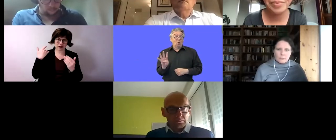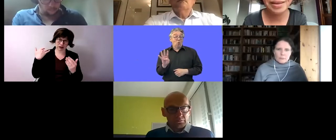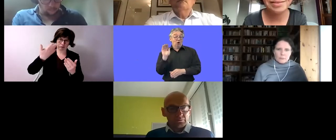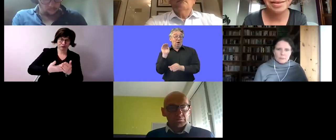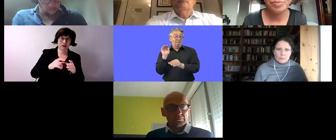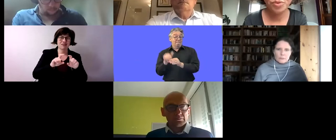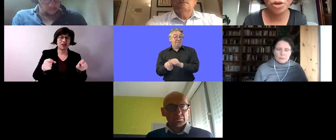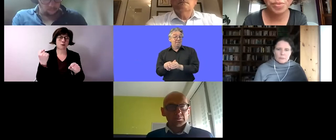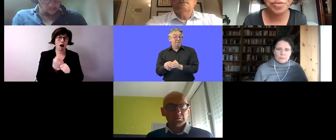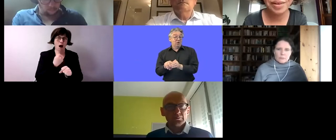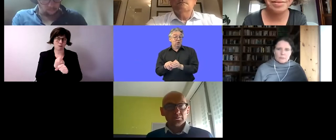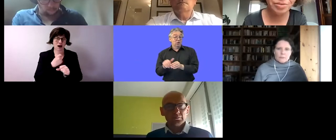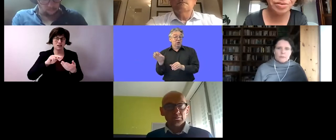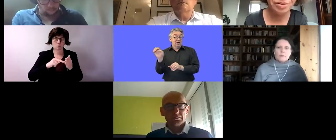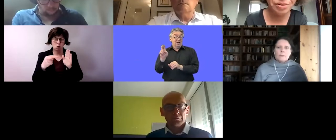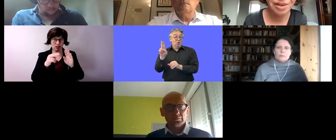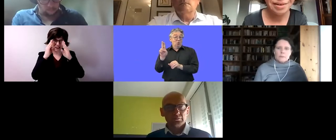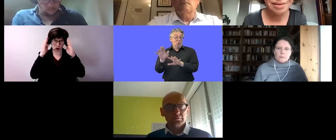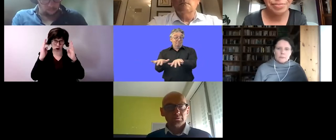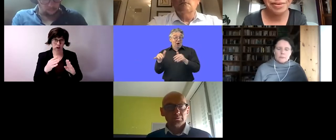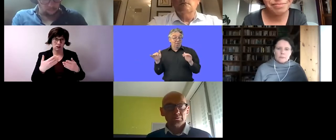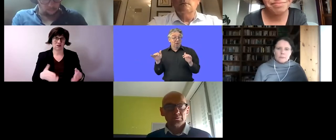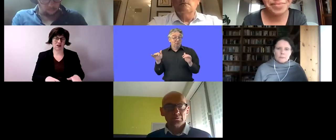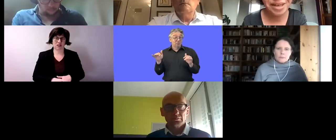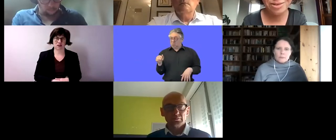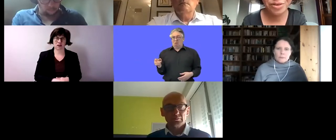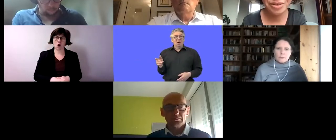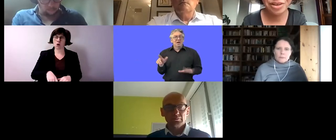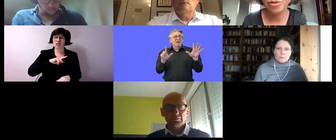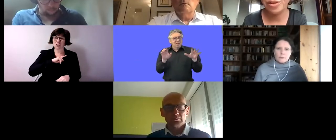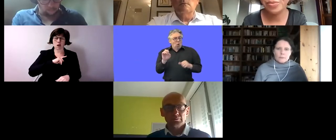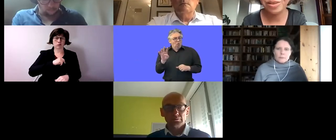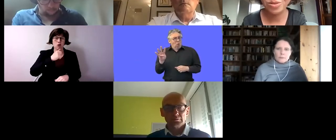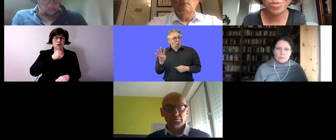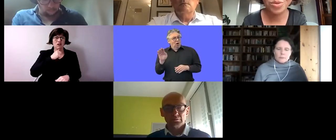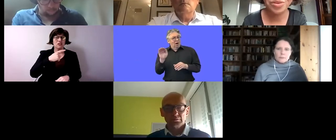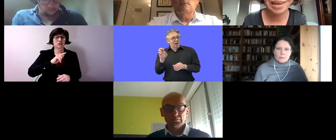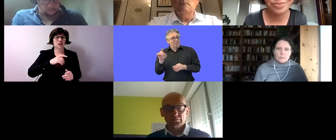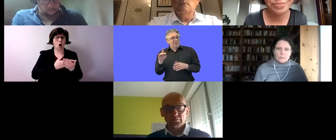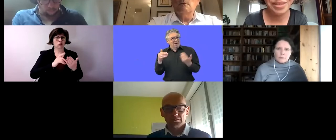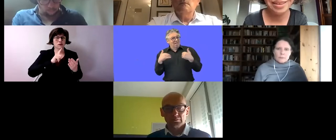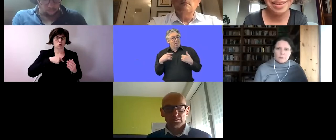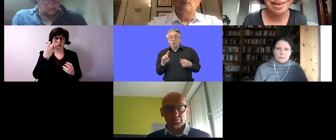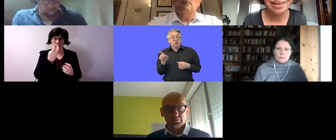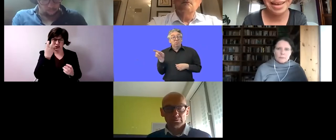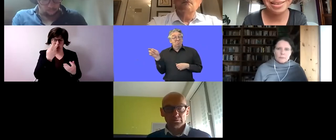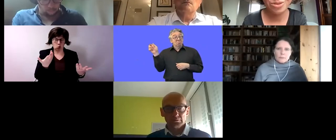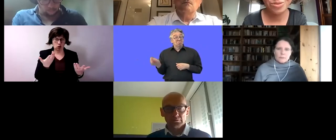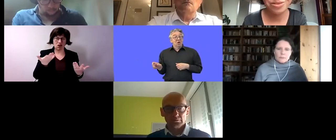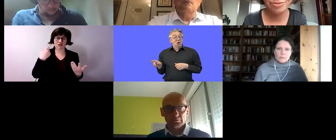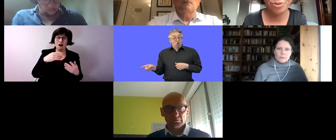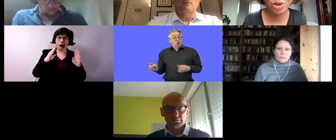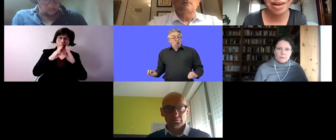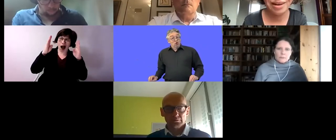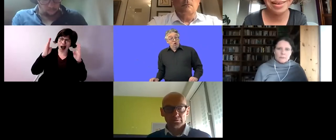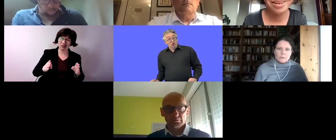with a ability disability um the labor market is one of my political topics as a young person i also